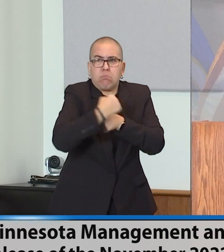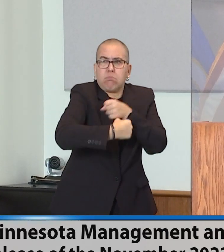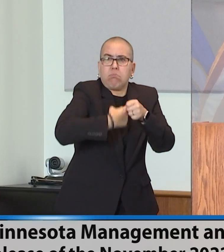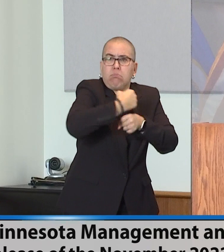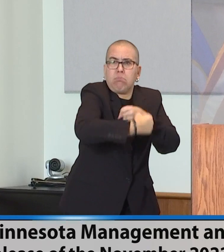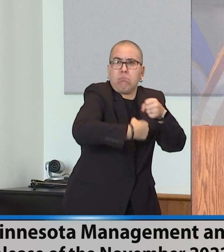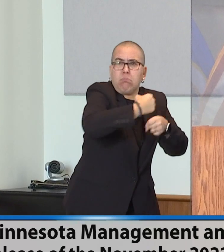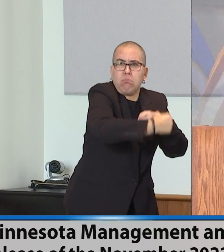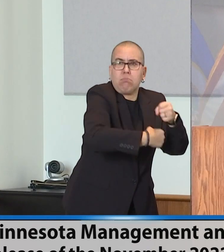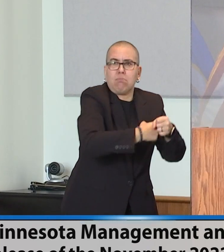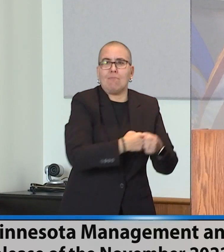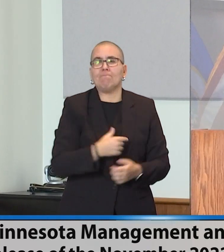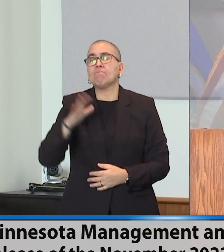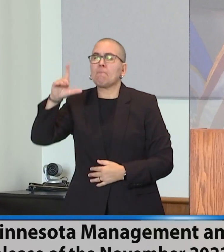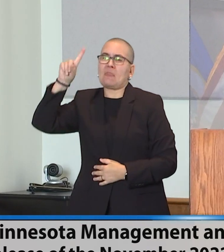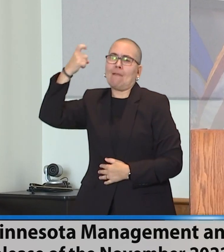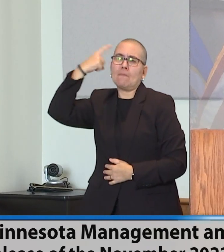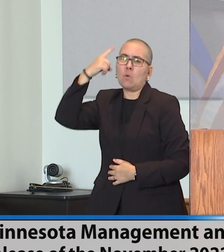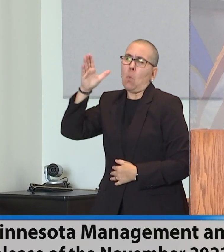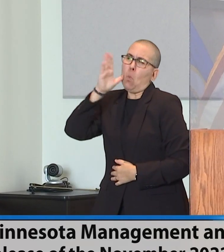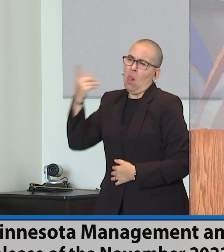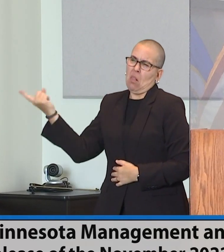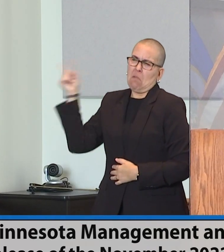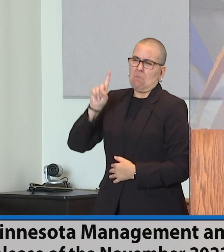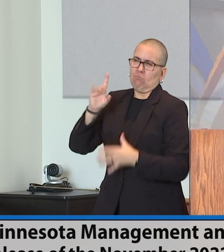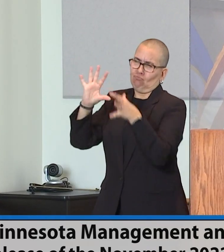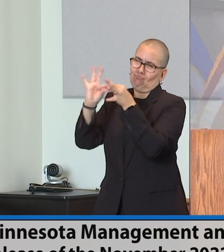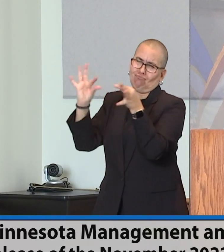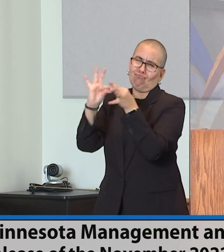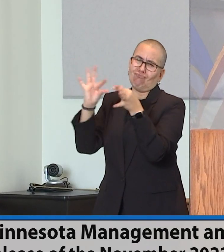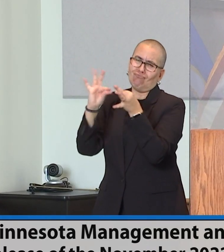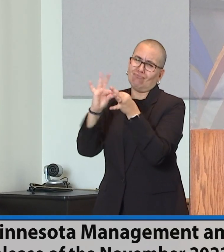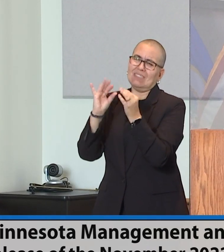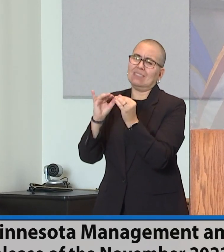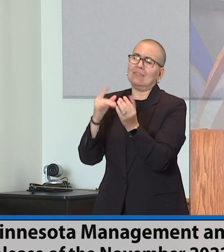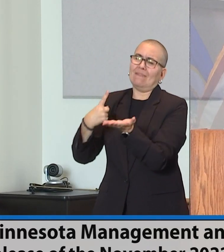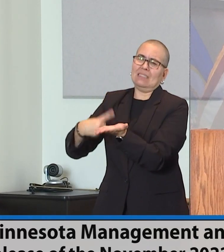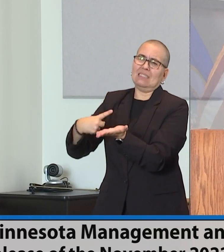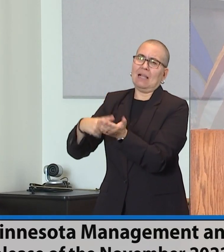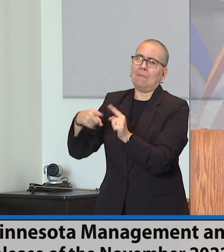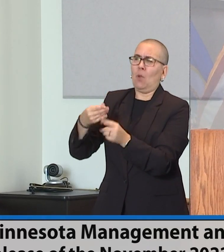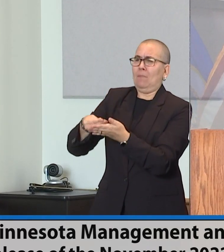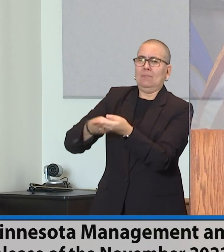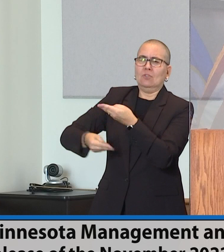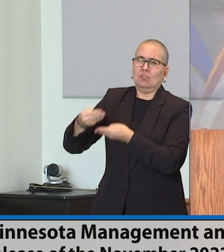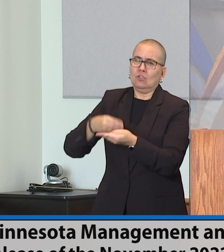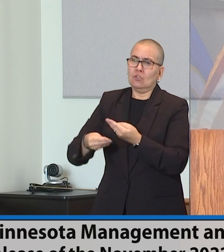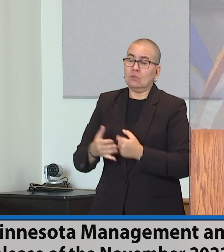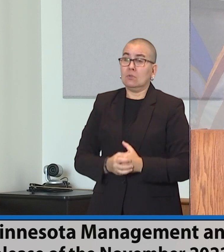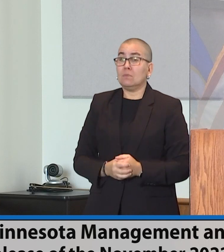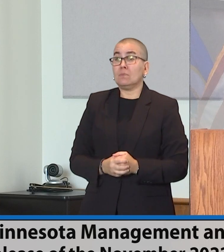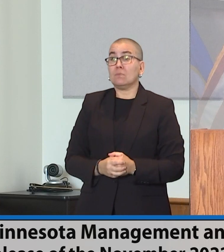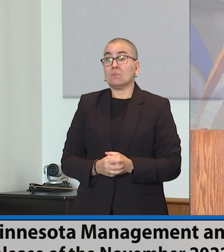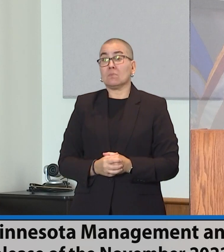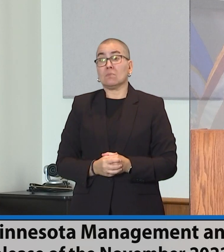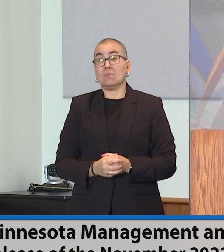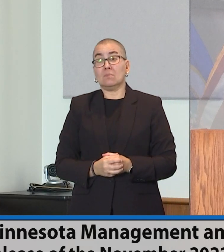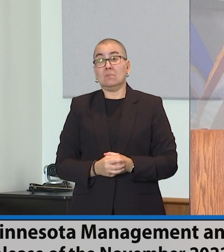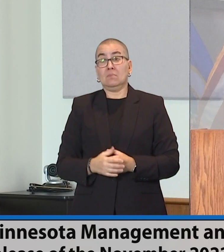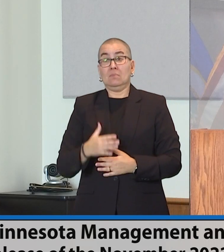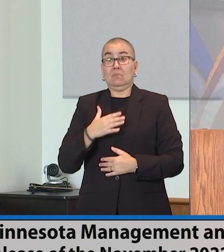out here in just a couple of minutes to start to address and start that conversation about the budget. I think, you know, from our perspective,